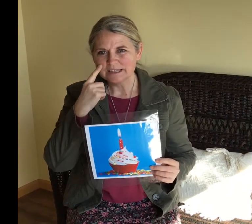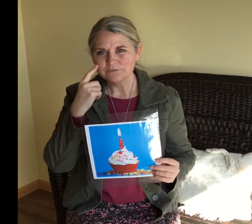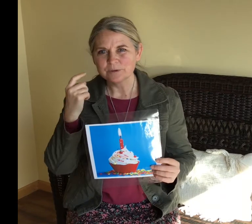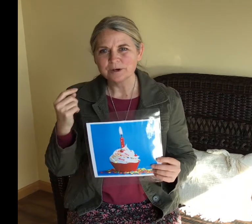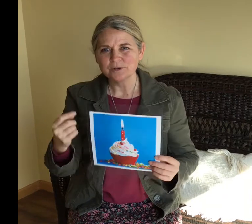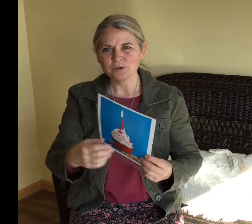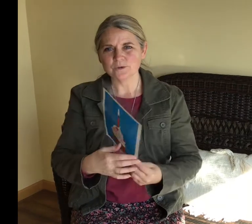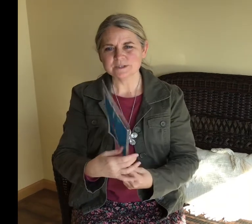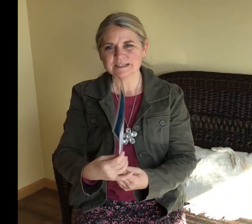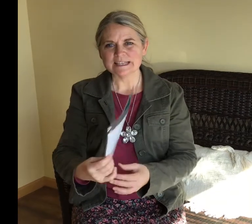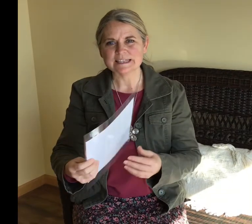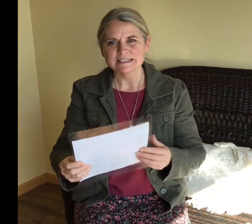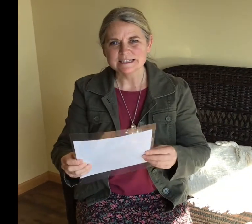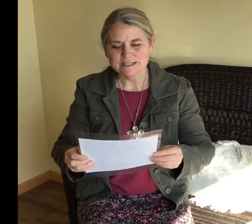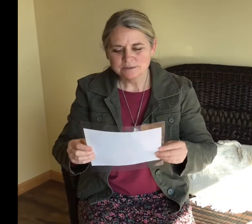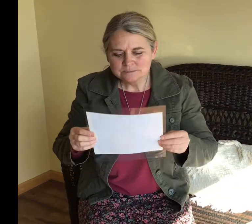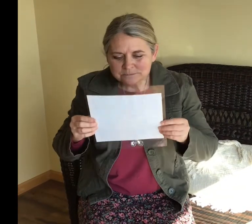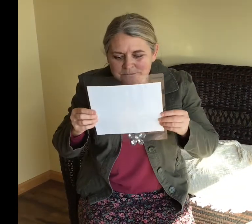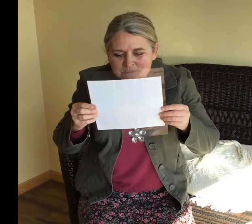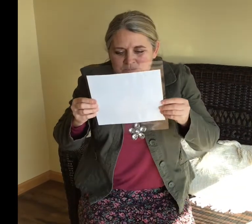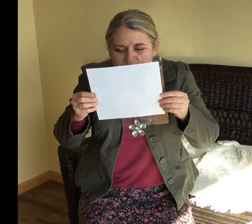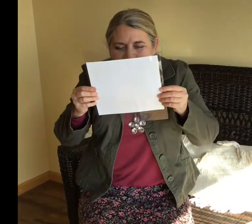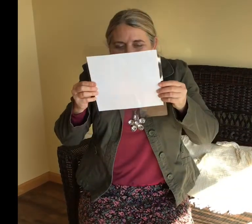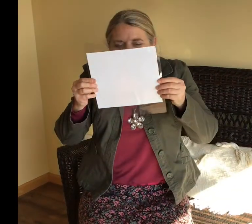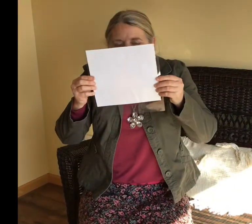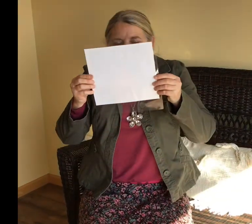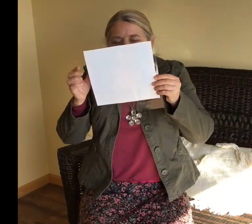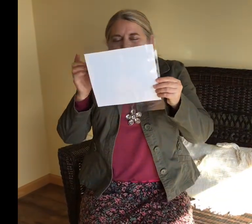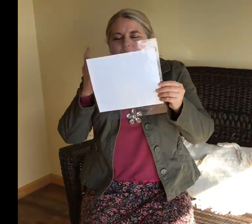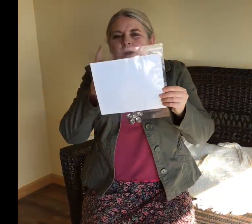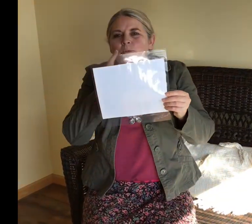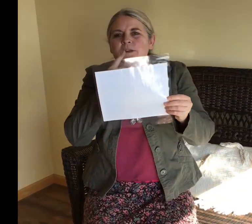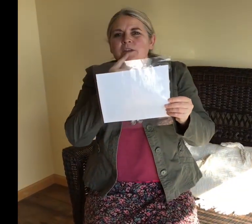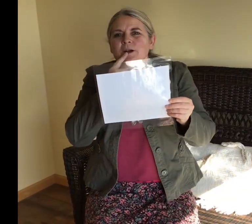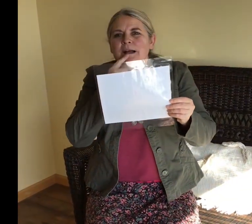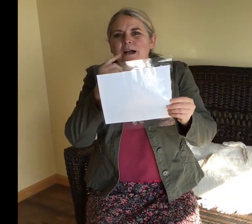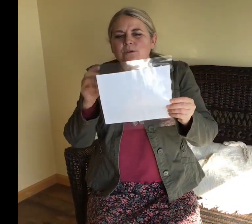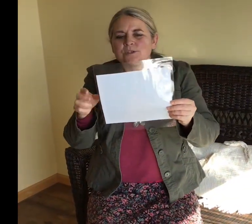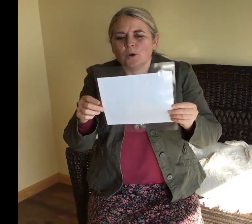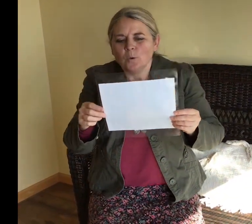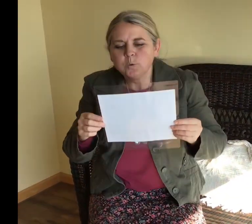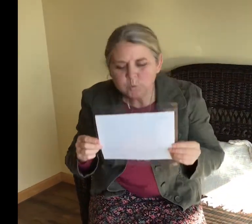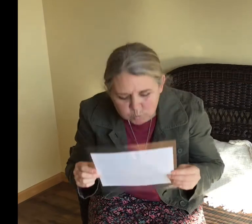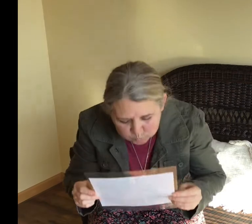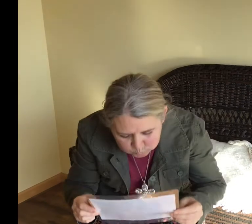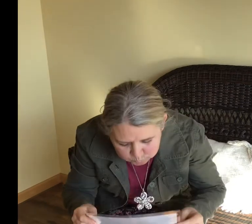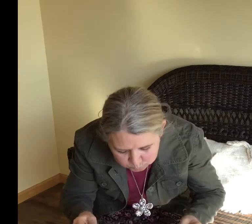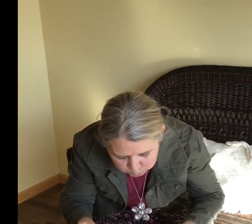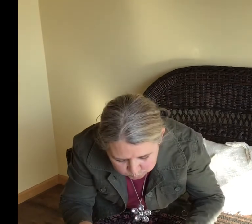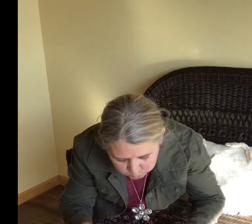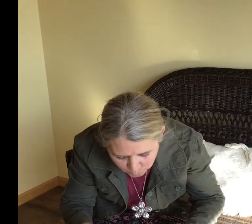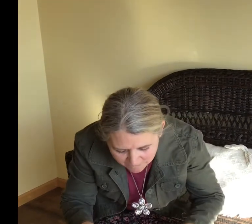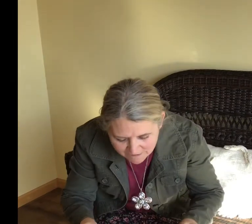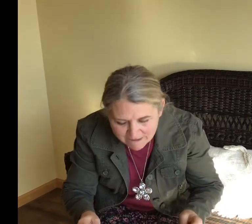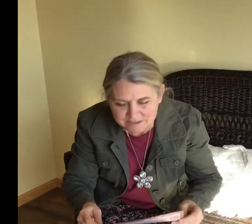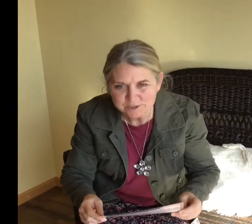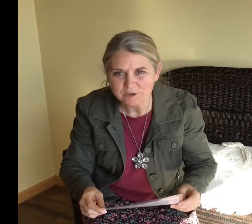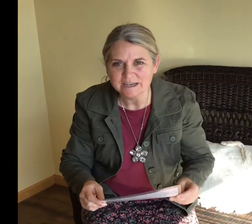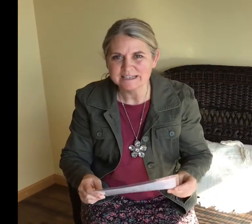in from our nose like this, and blow out with our mouse, and try and